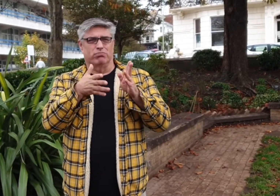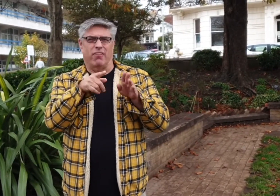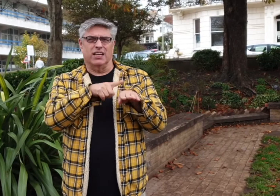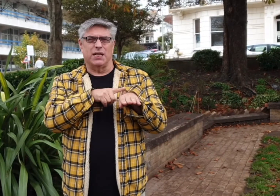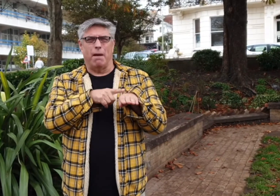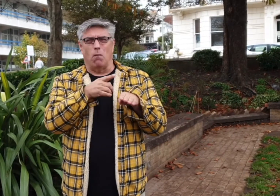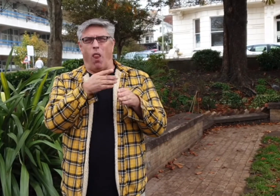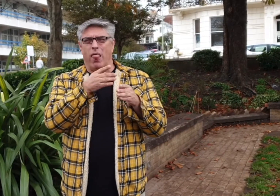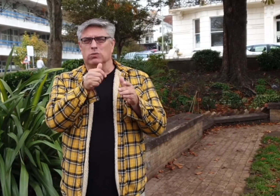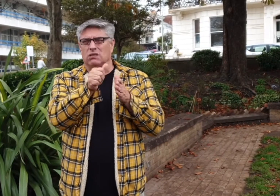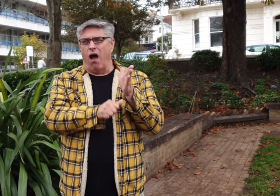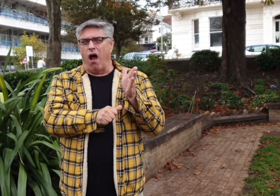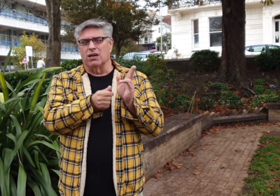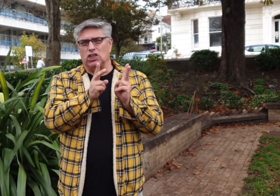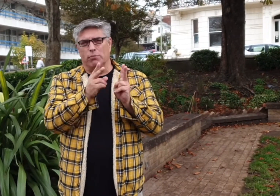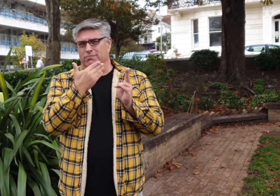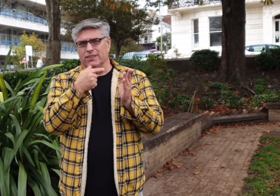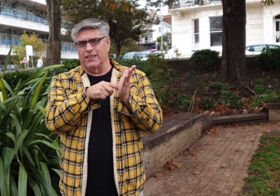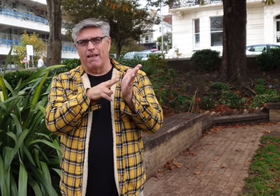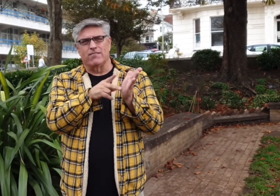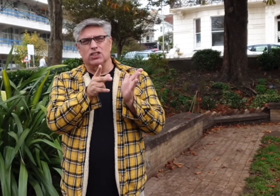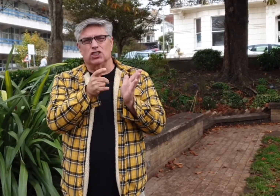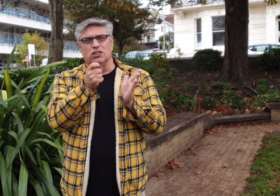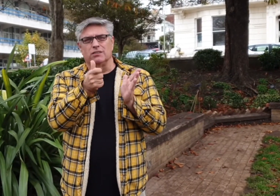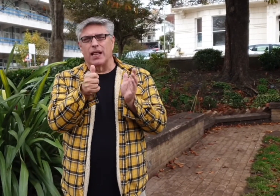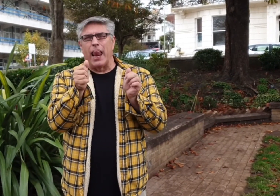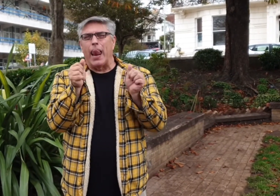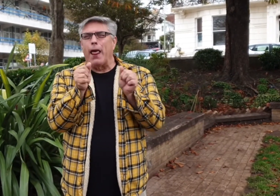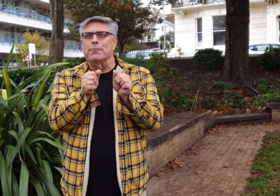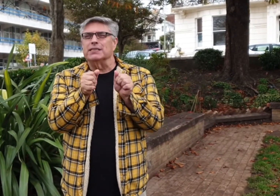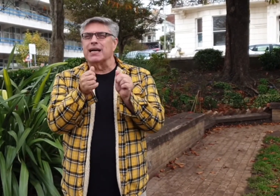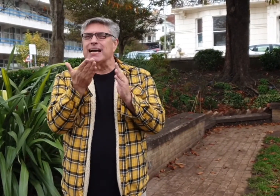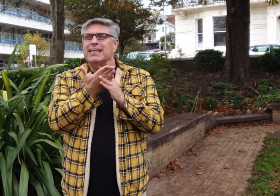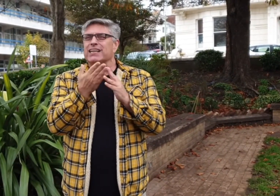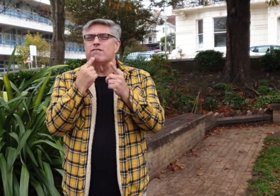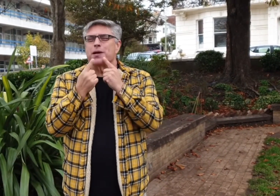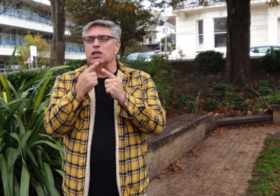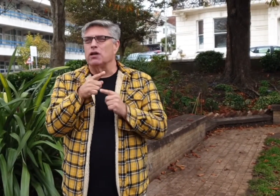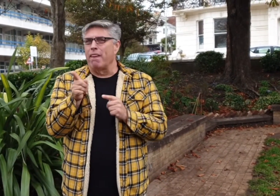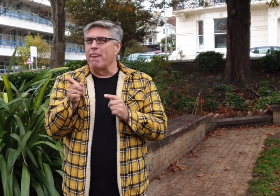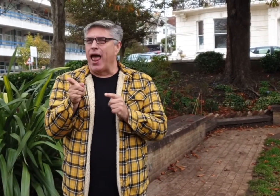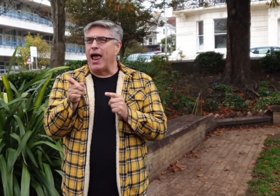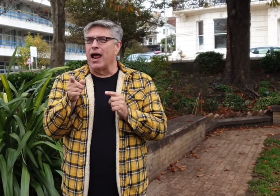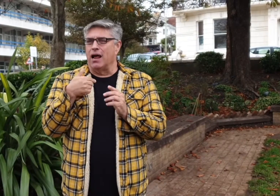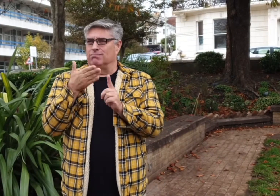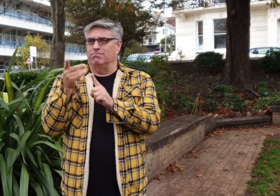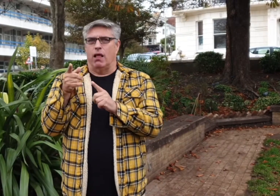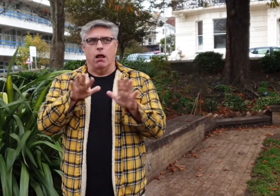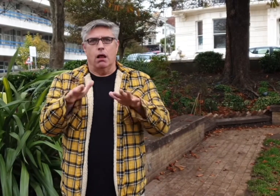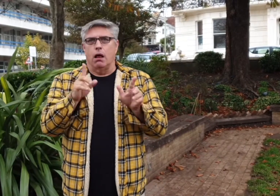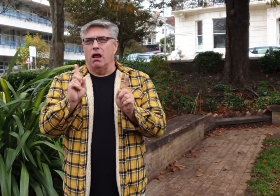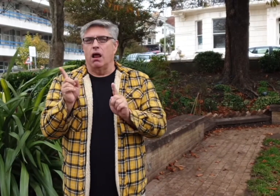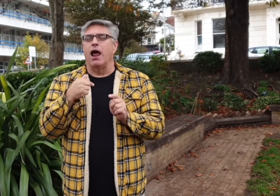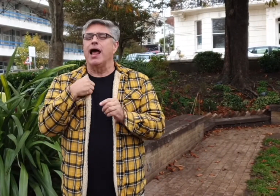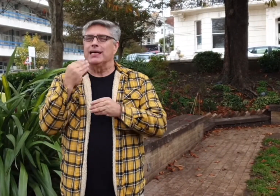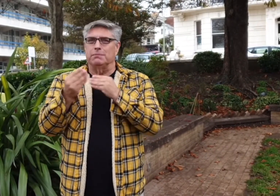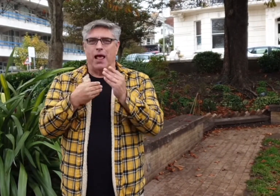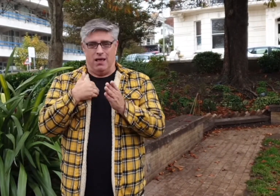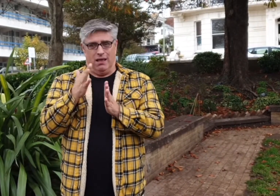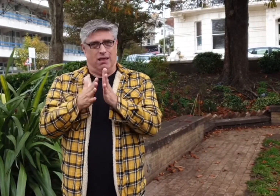the BBC news, because they haven't always had decent interpreter access on the news, or the interpreter has been there for a very short amount of time,